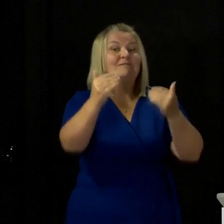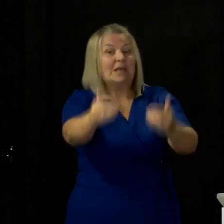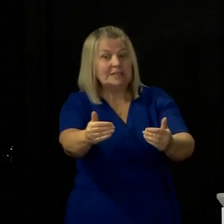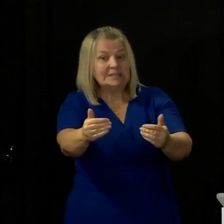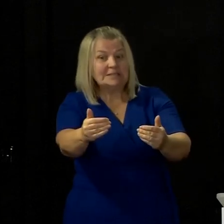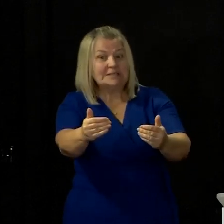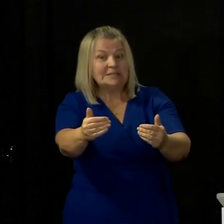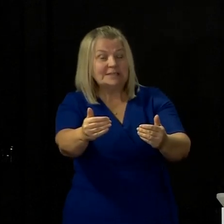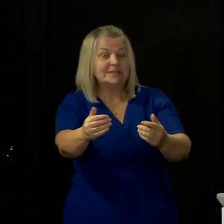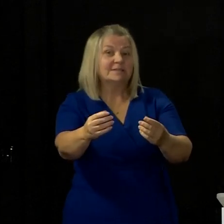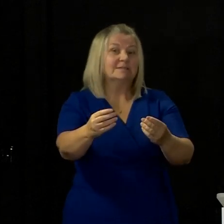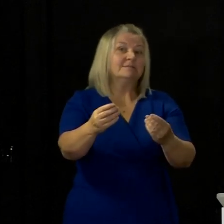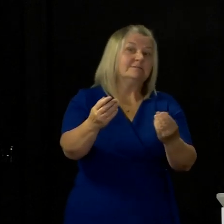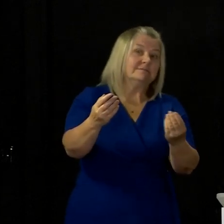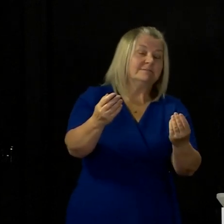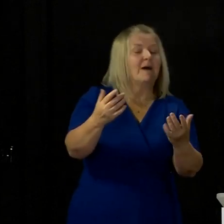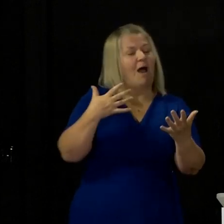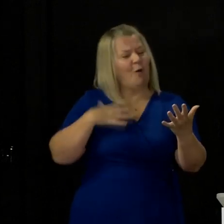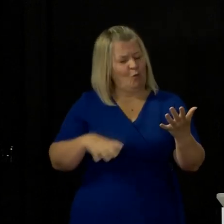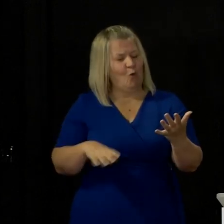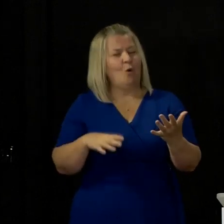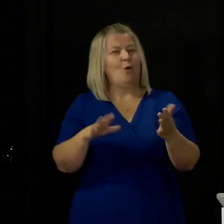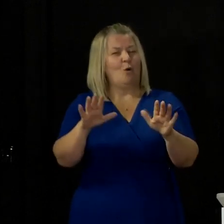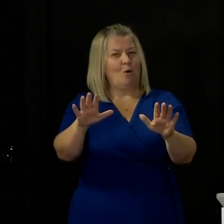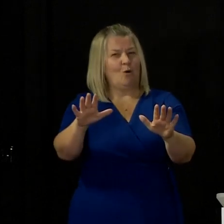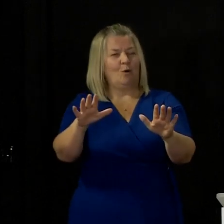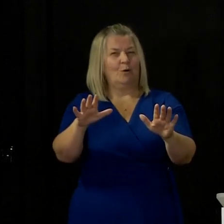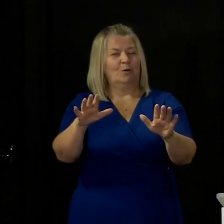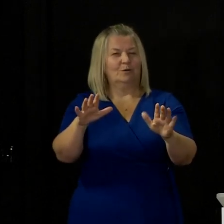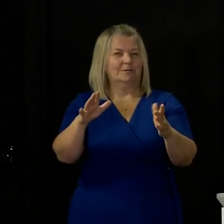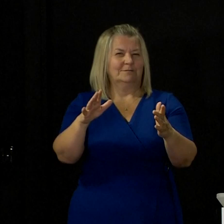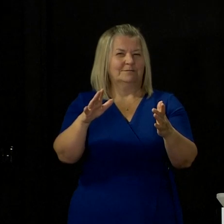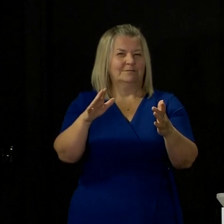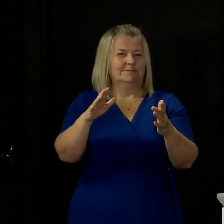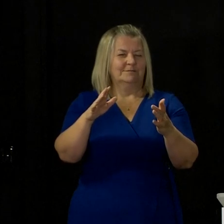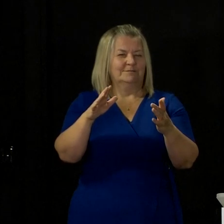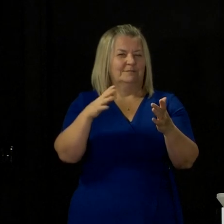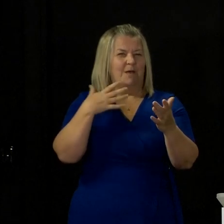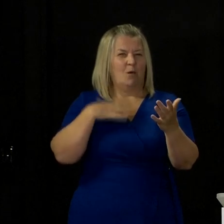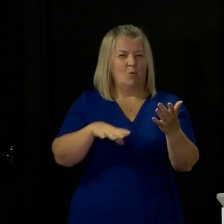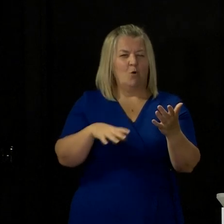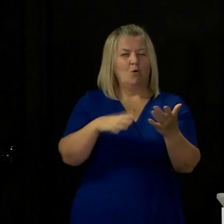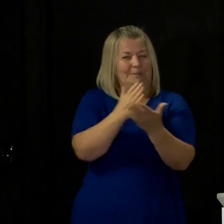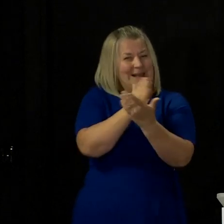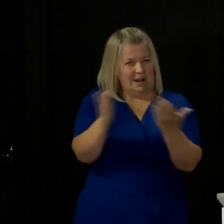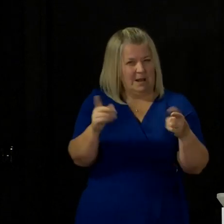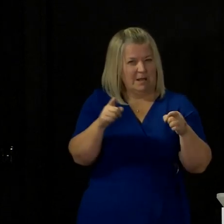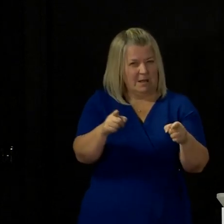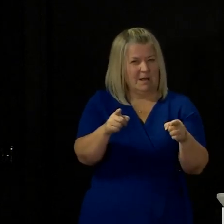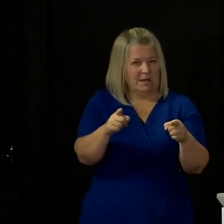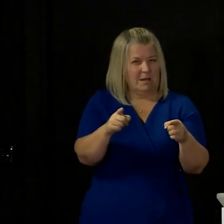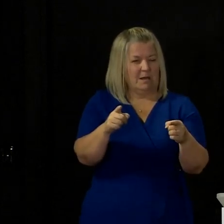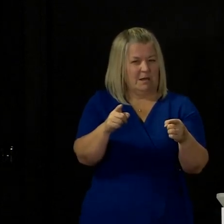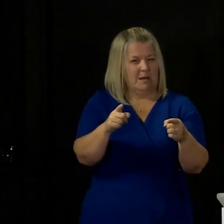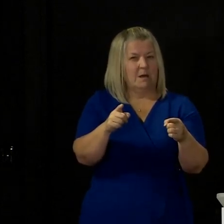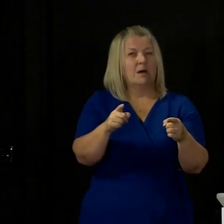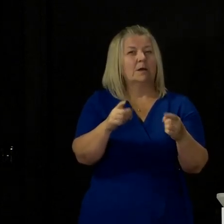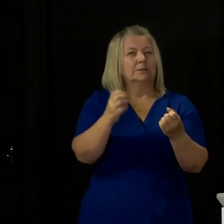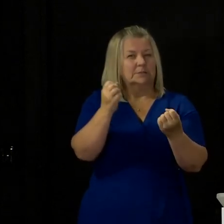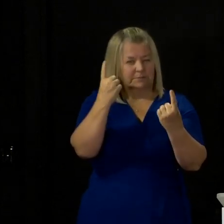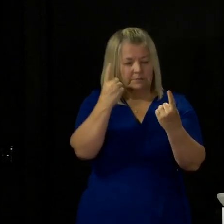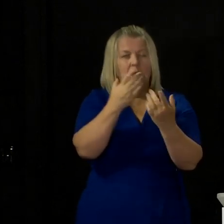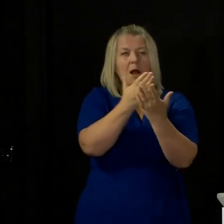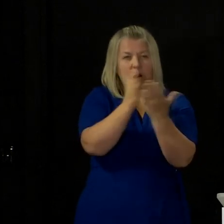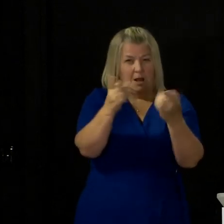part I'm just saying that because I always want as far as possible to make sure that the caveats to what I'm saying are understood